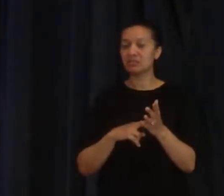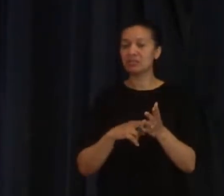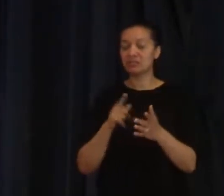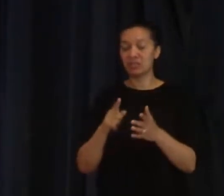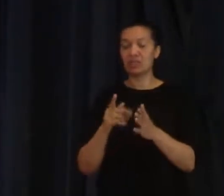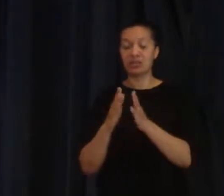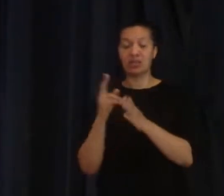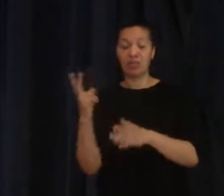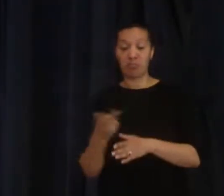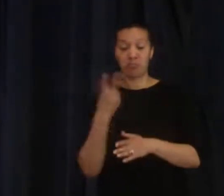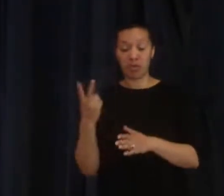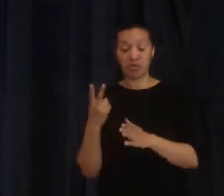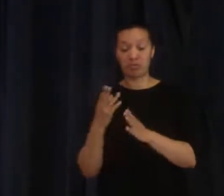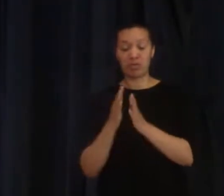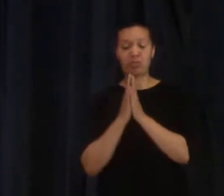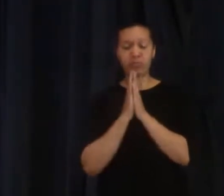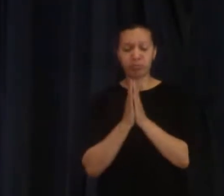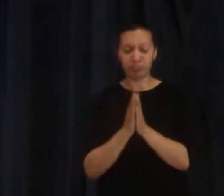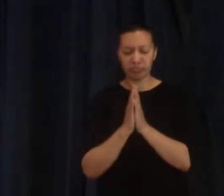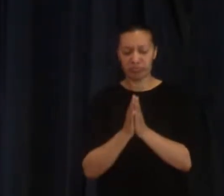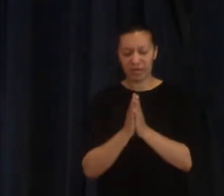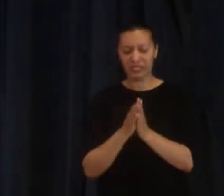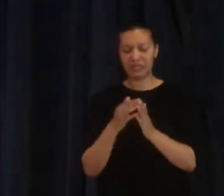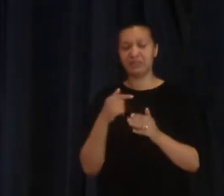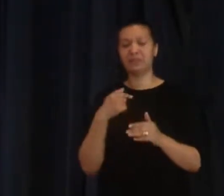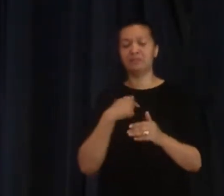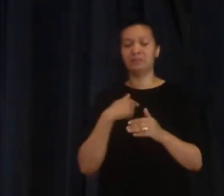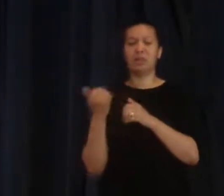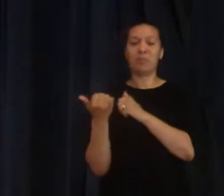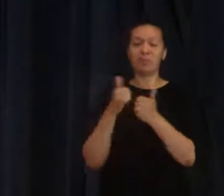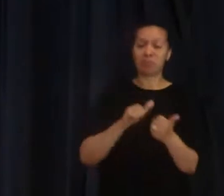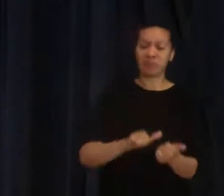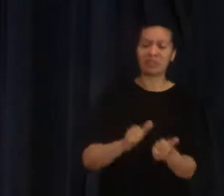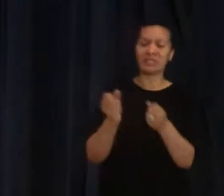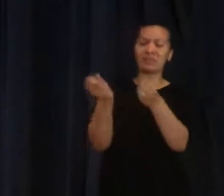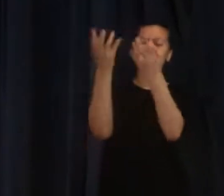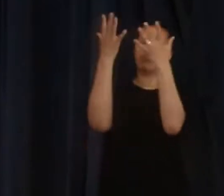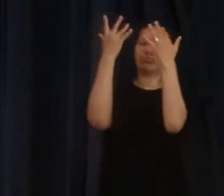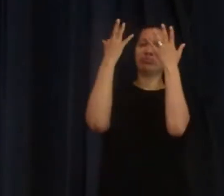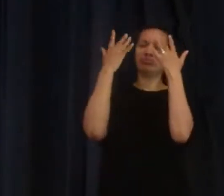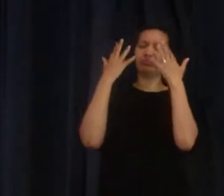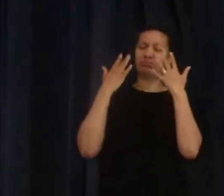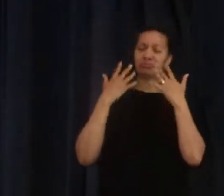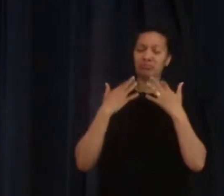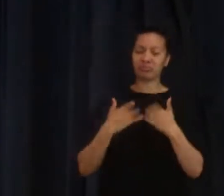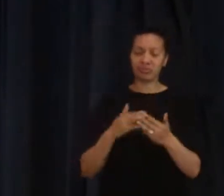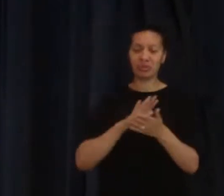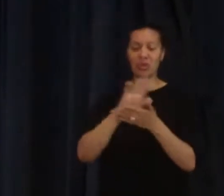prayed that I would be baptized in the Holy Spirit and I just started to shake.